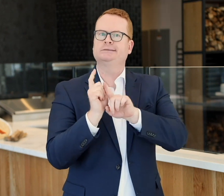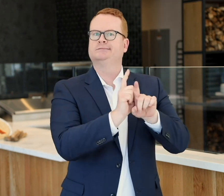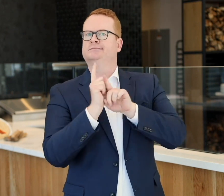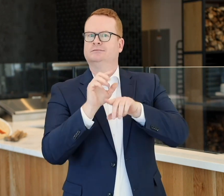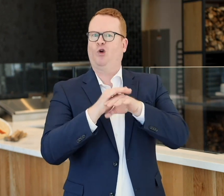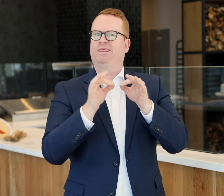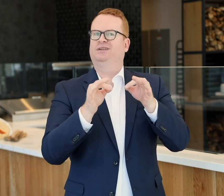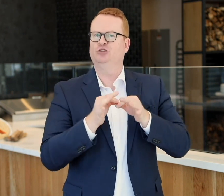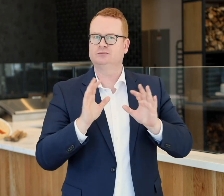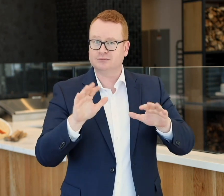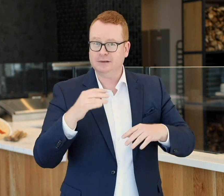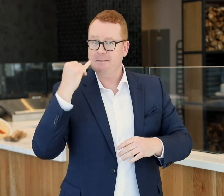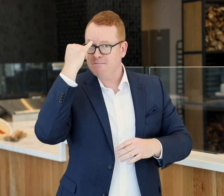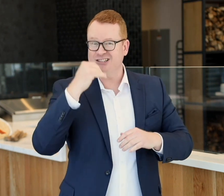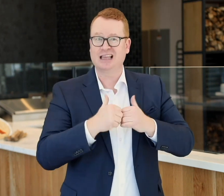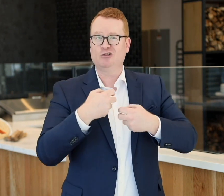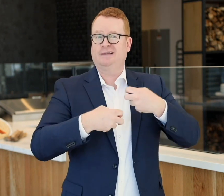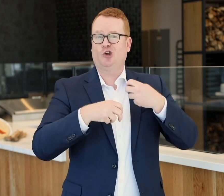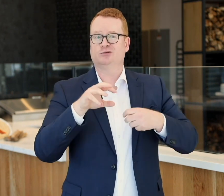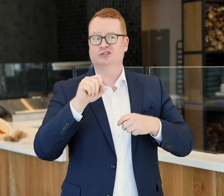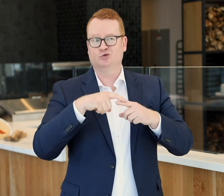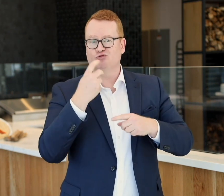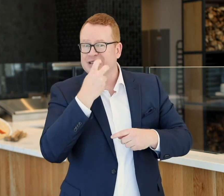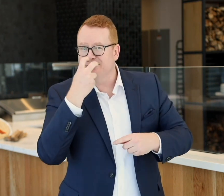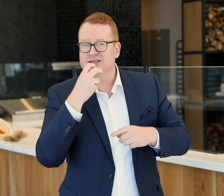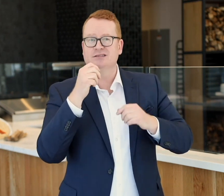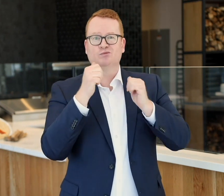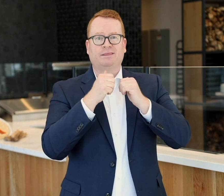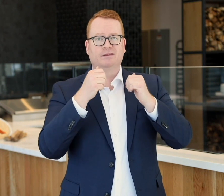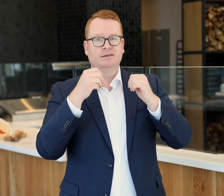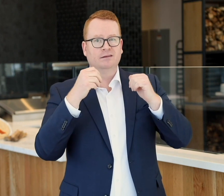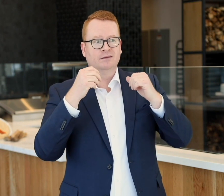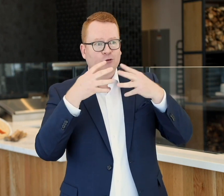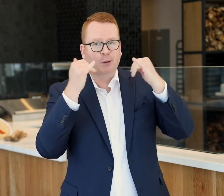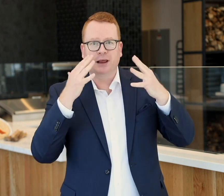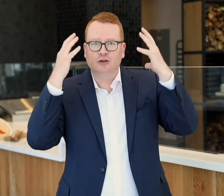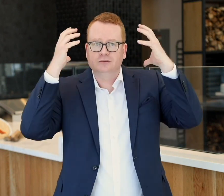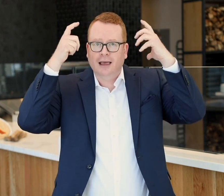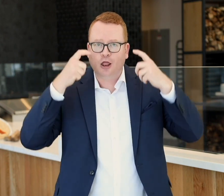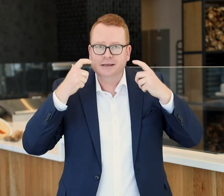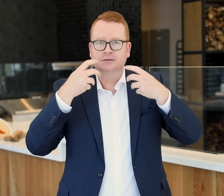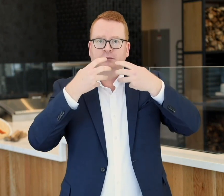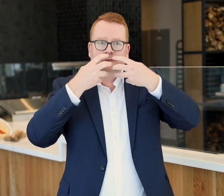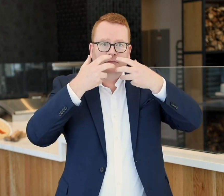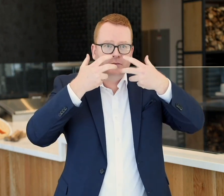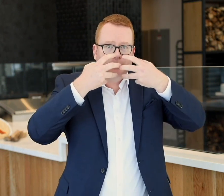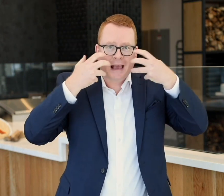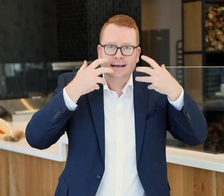support while on the field. Imagine how difficult it was to read lips with the players helmets, face masks